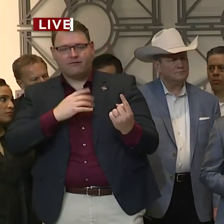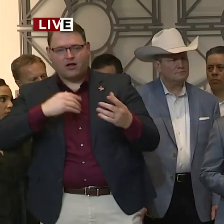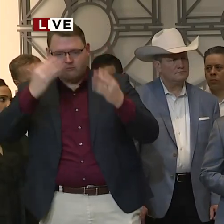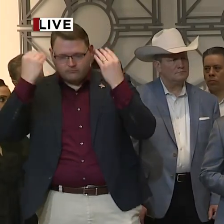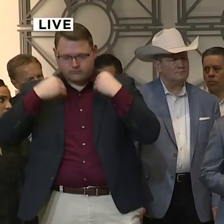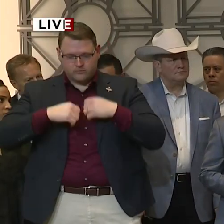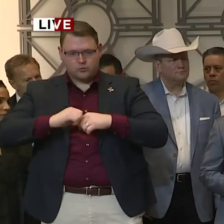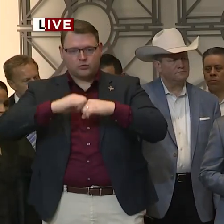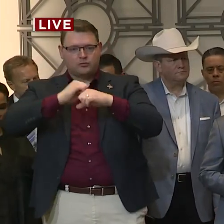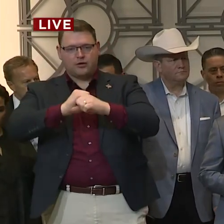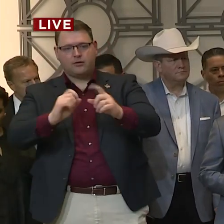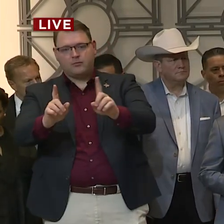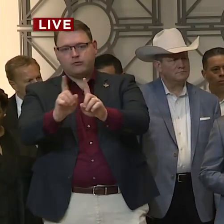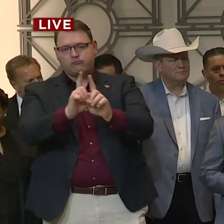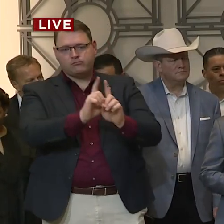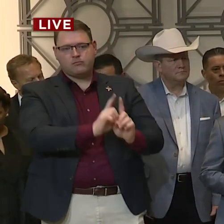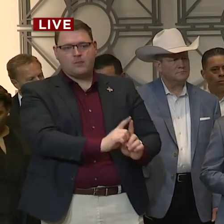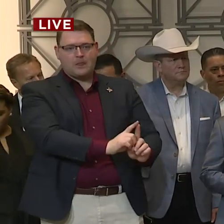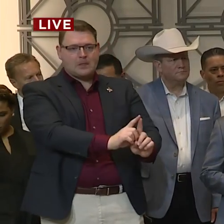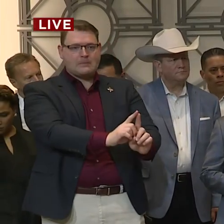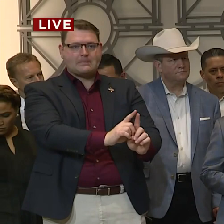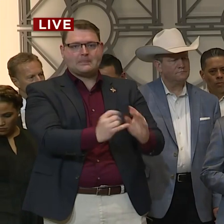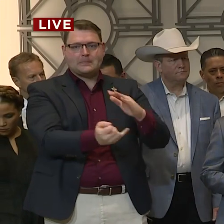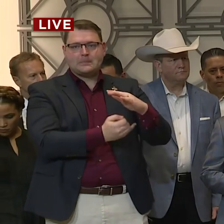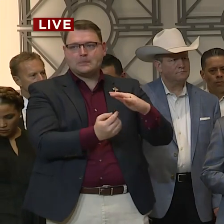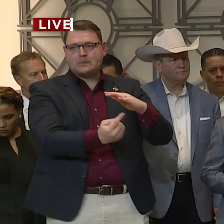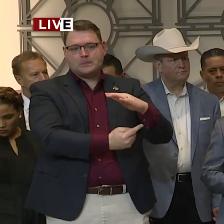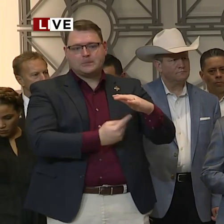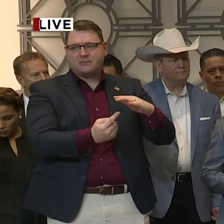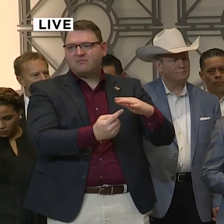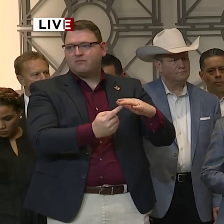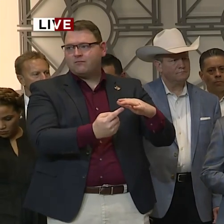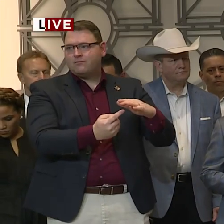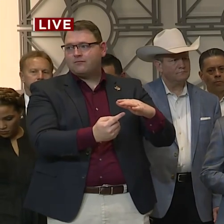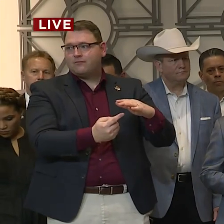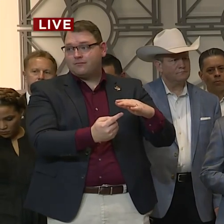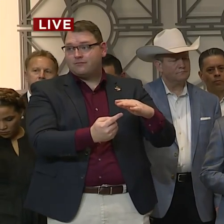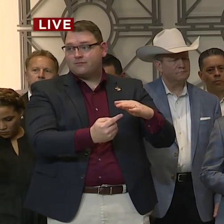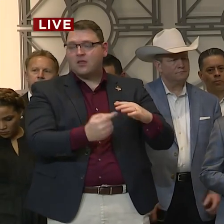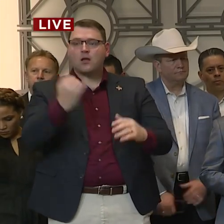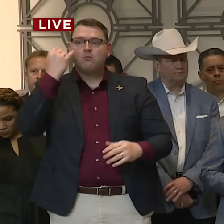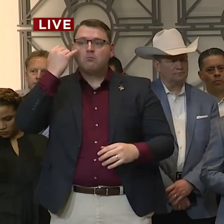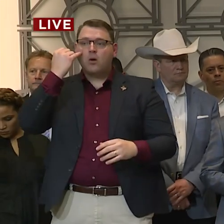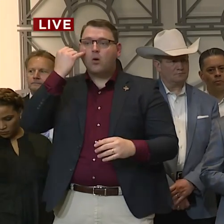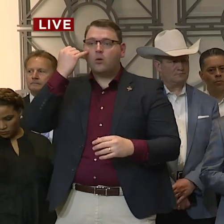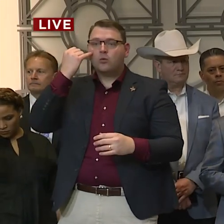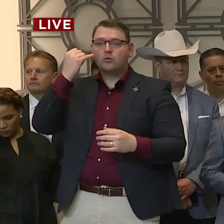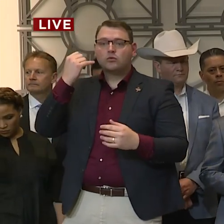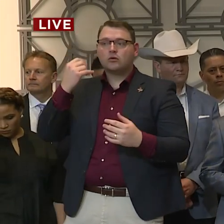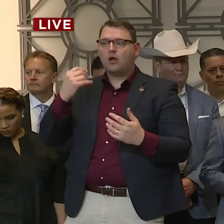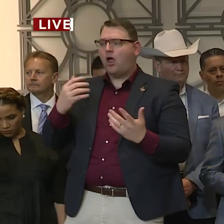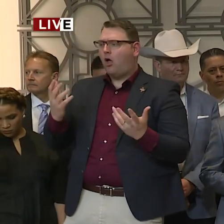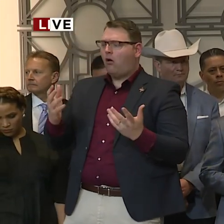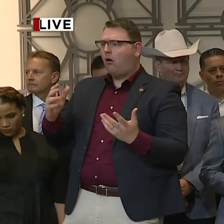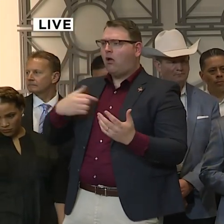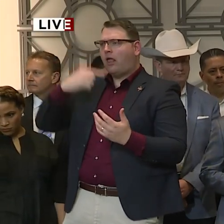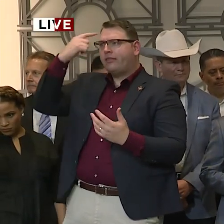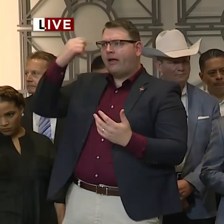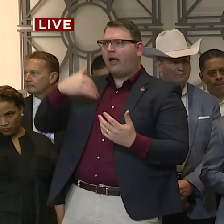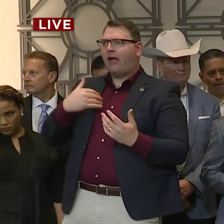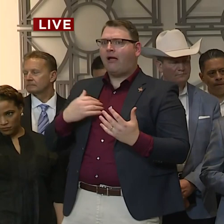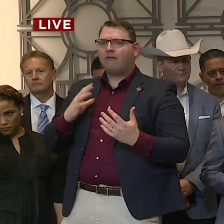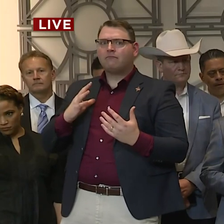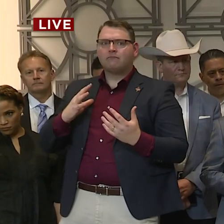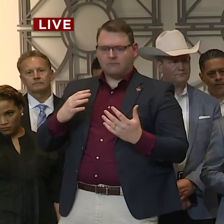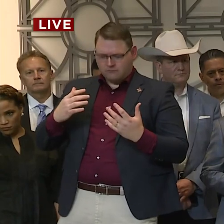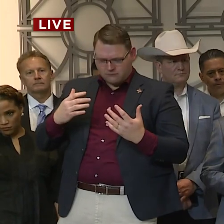workers didn't get exposed, and they could have kept at work. So every time somebody just shows up and thinks I have it, when it turns